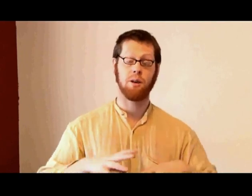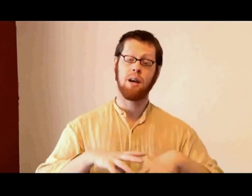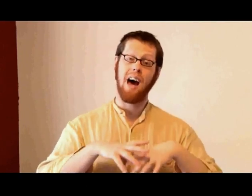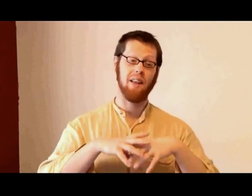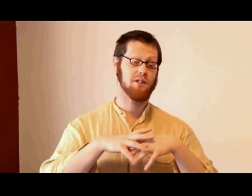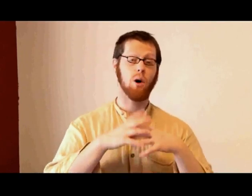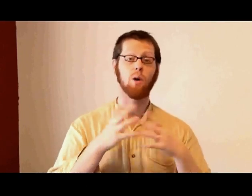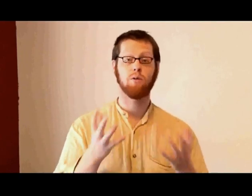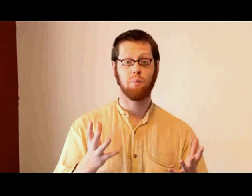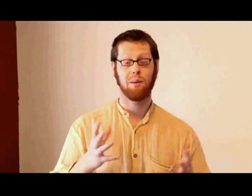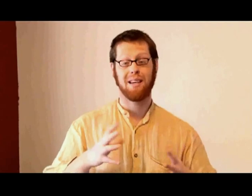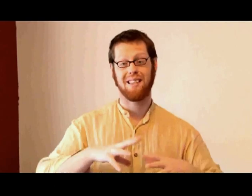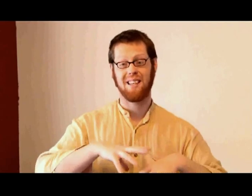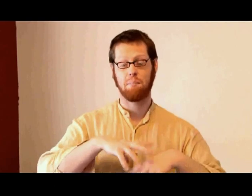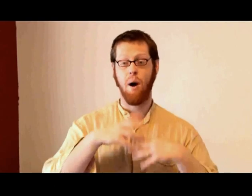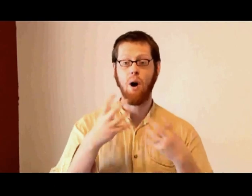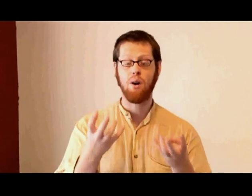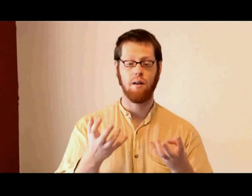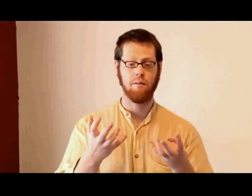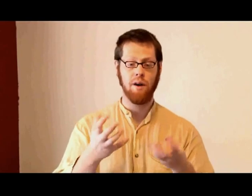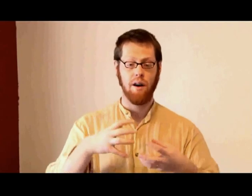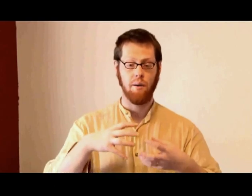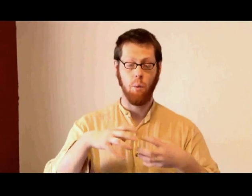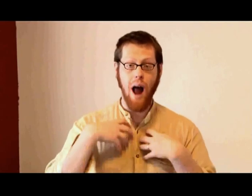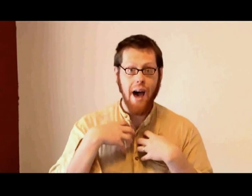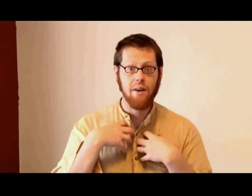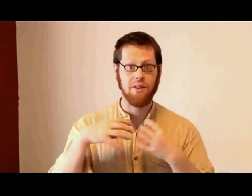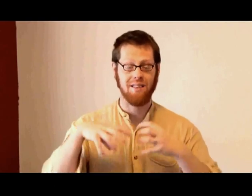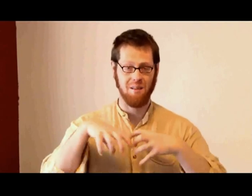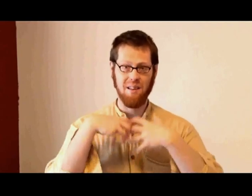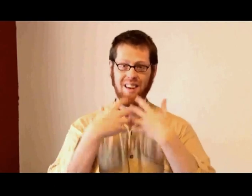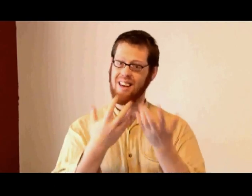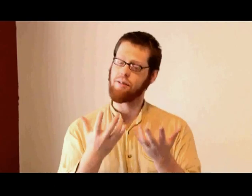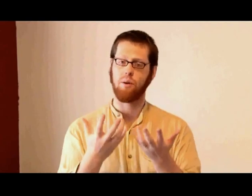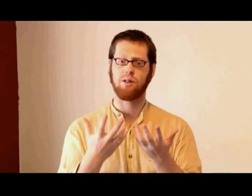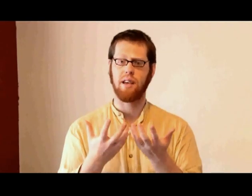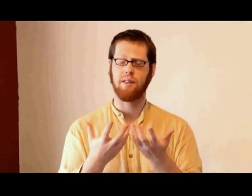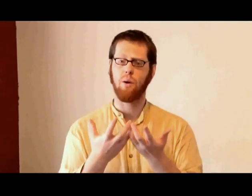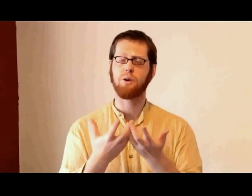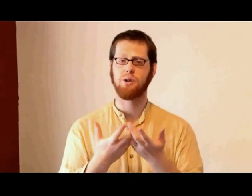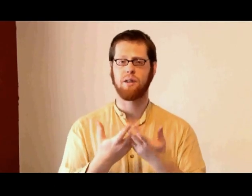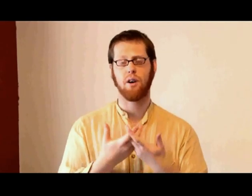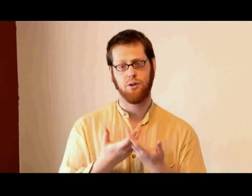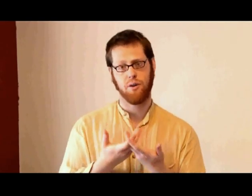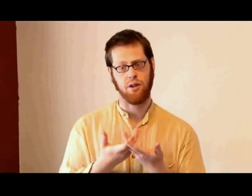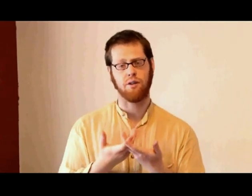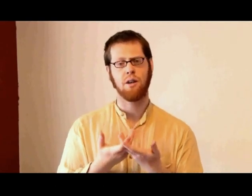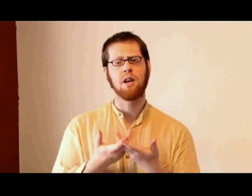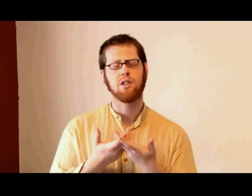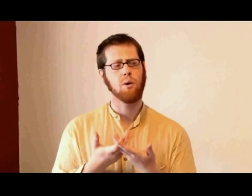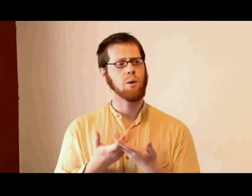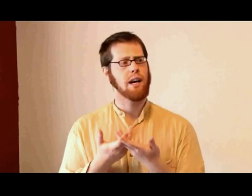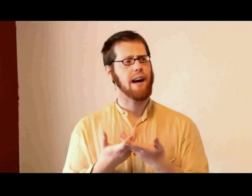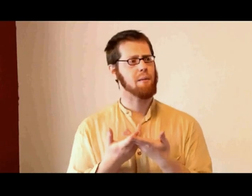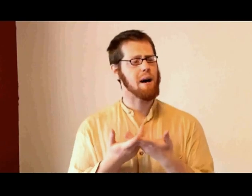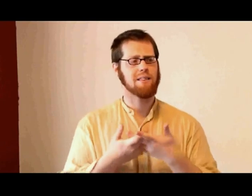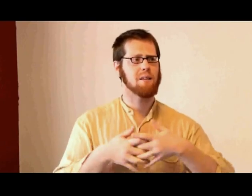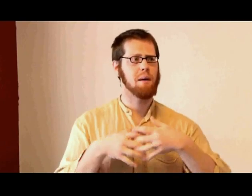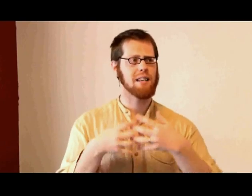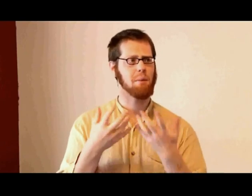and it's all over the place. And it's part of what I understand to be the ethos in the origins of our traditions. So at the best of the best